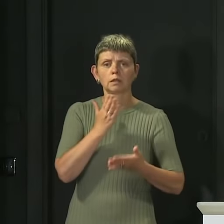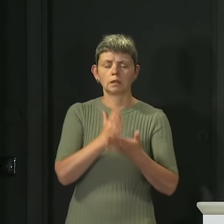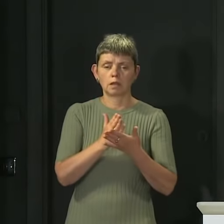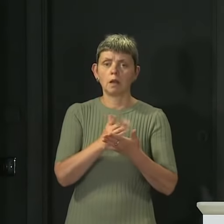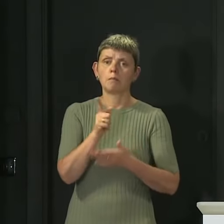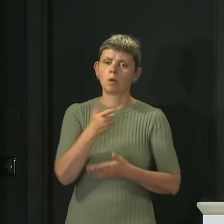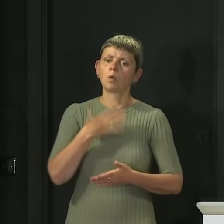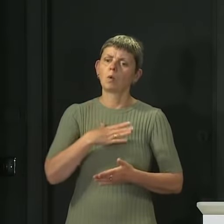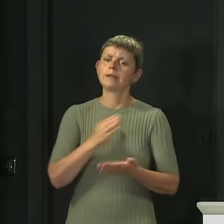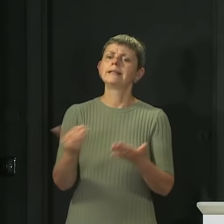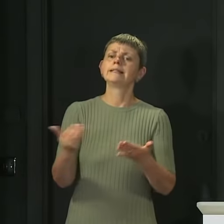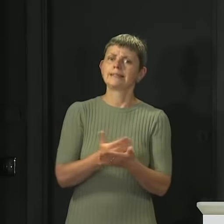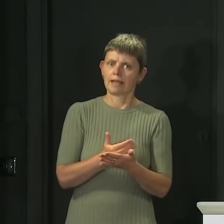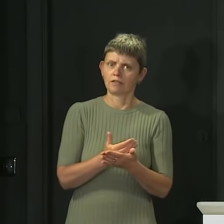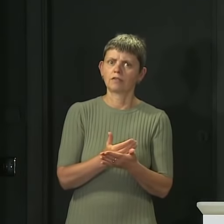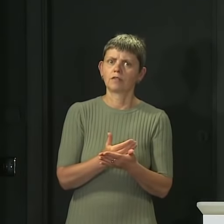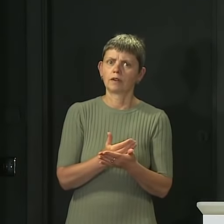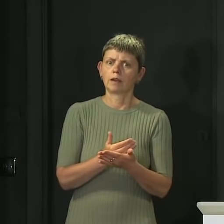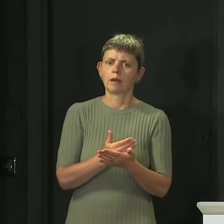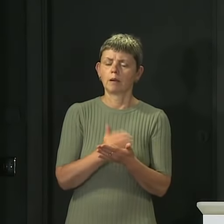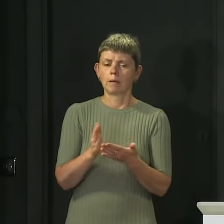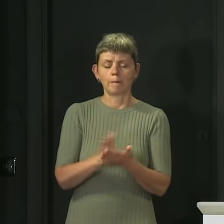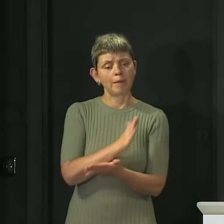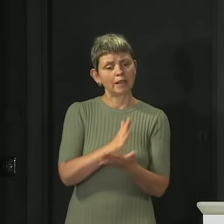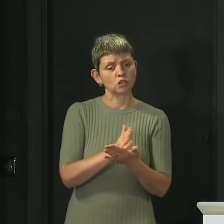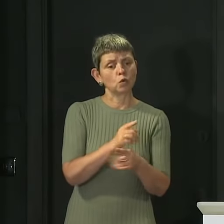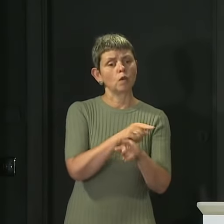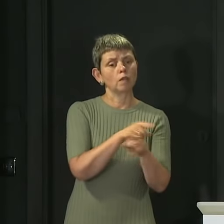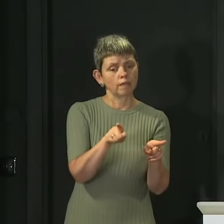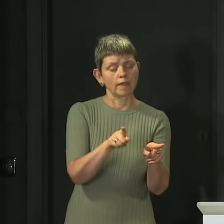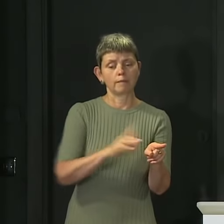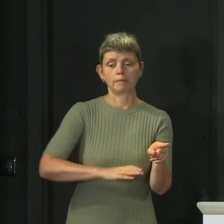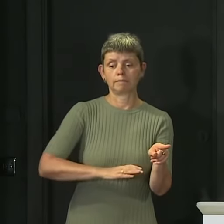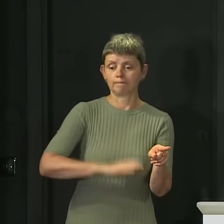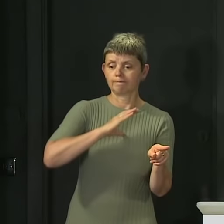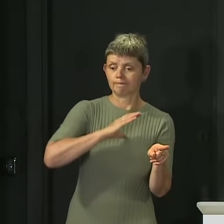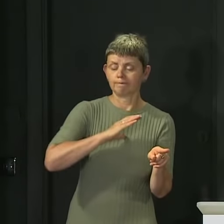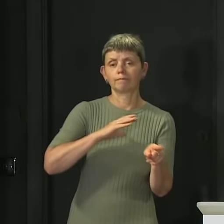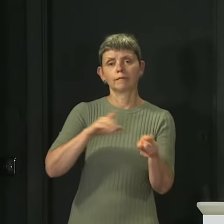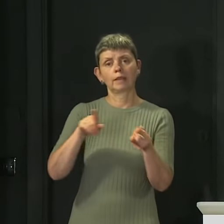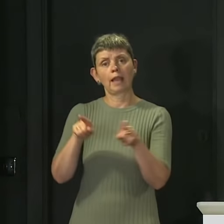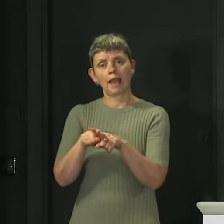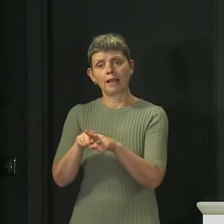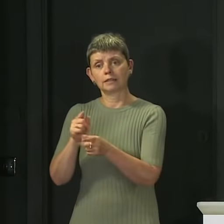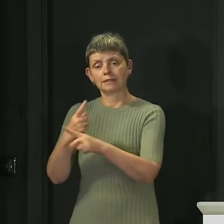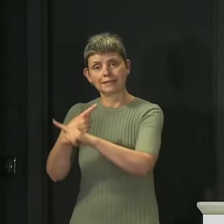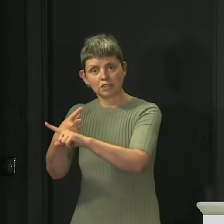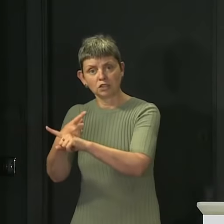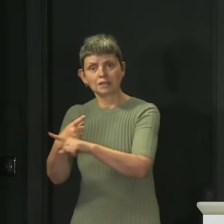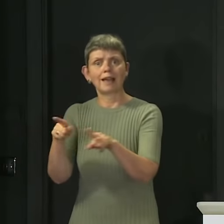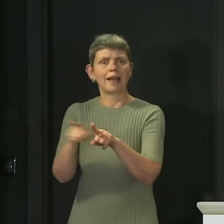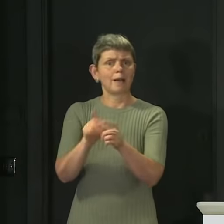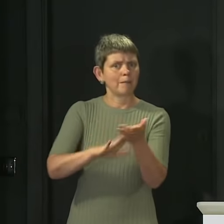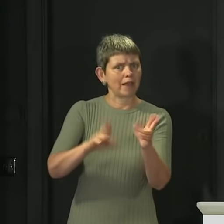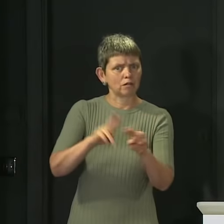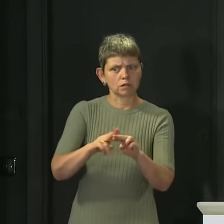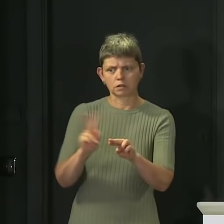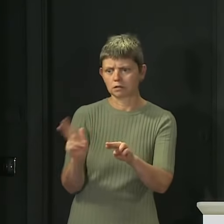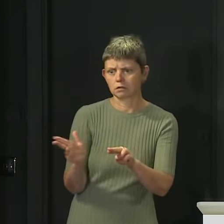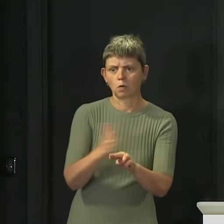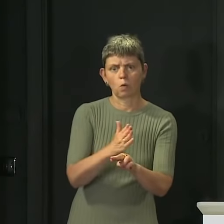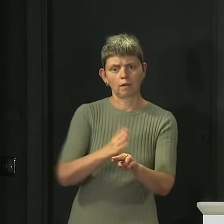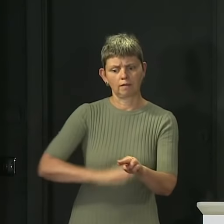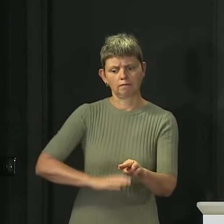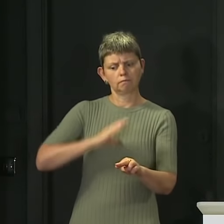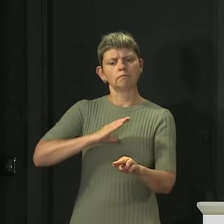safely to school and building the confidence of them, their teachers and parents as we go. None of this is easy, unfortunately,